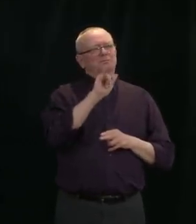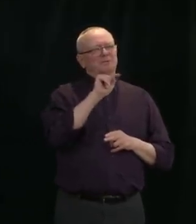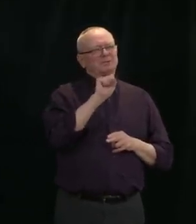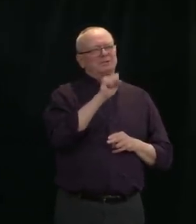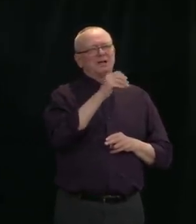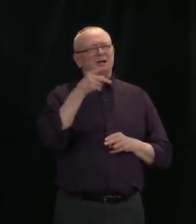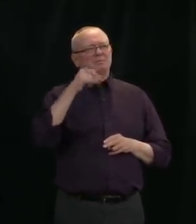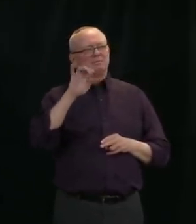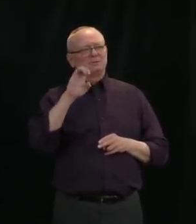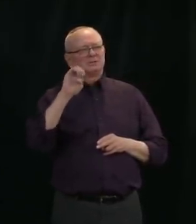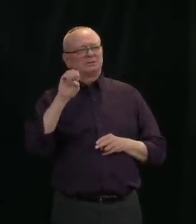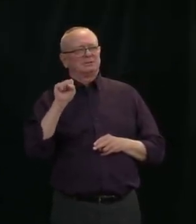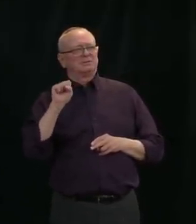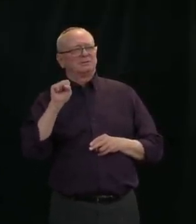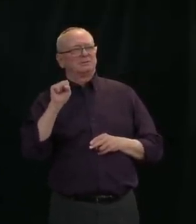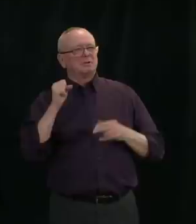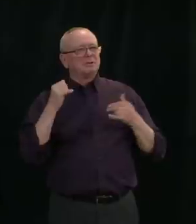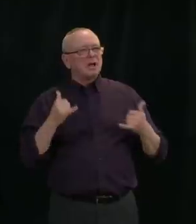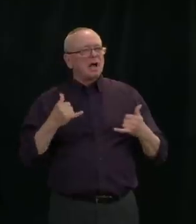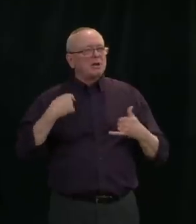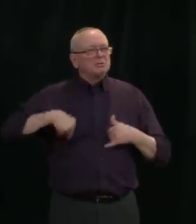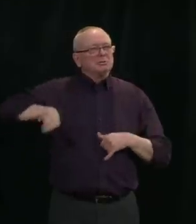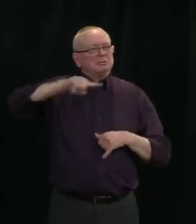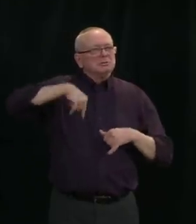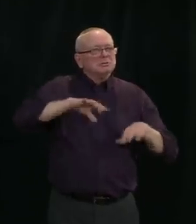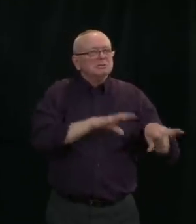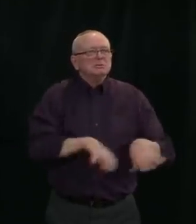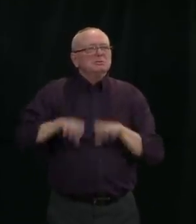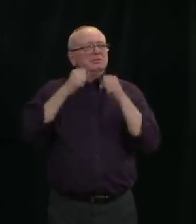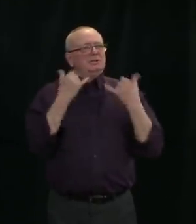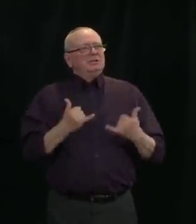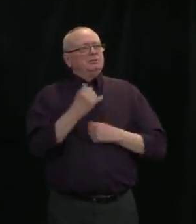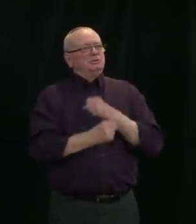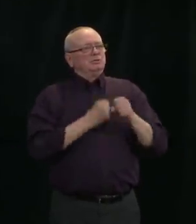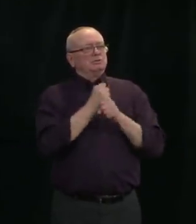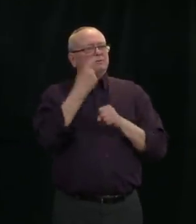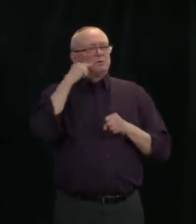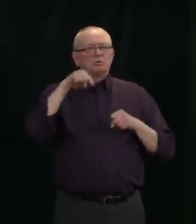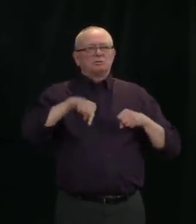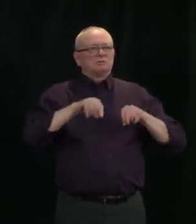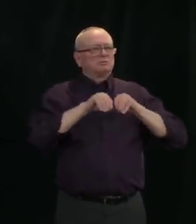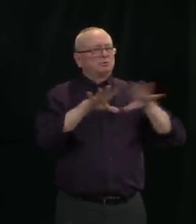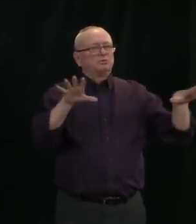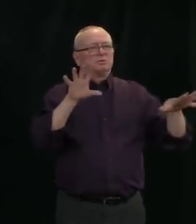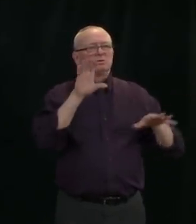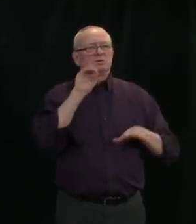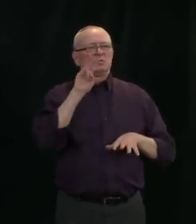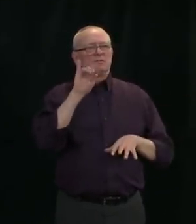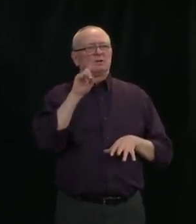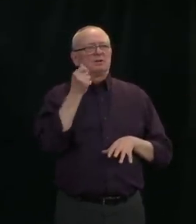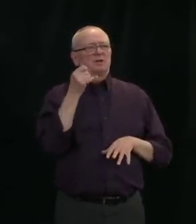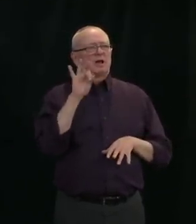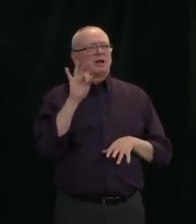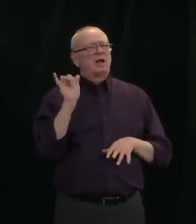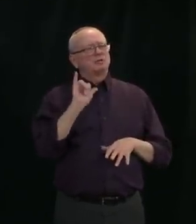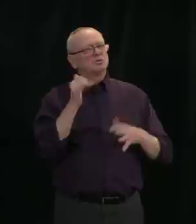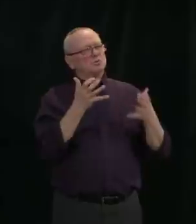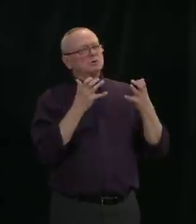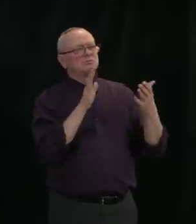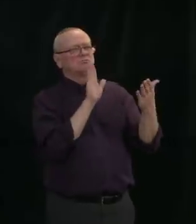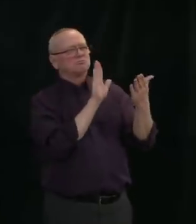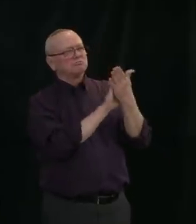Ontario, for trying to harness the enormous capacity of the Ontario